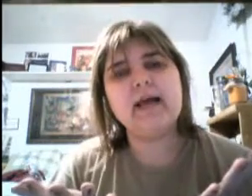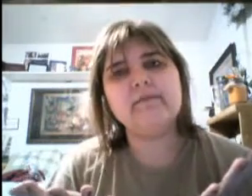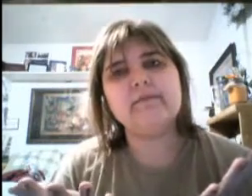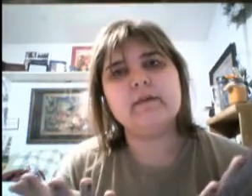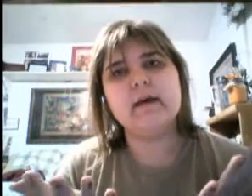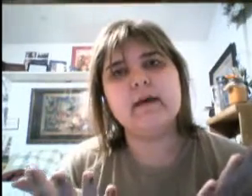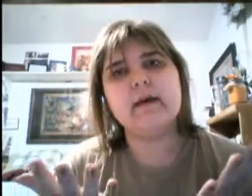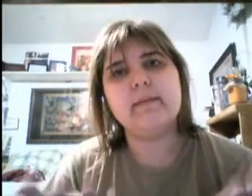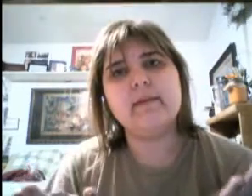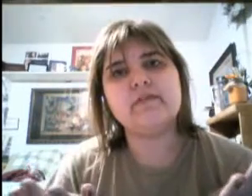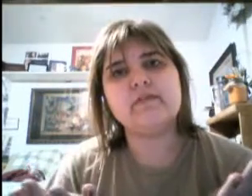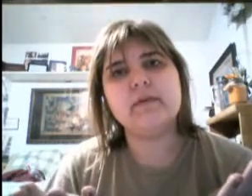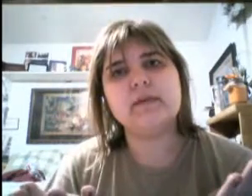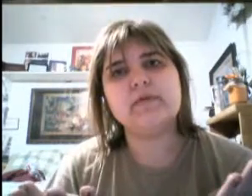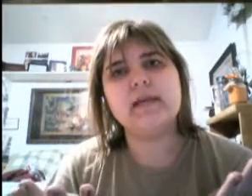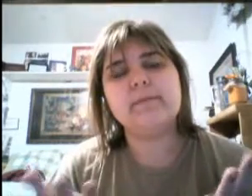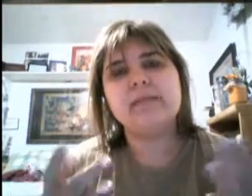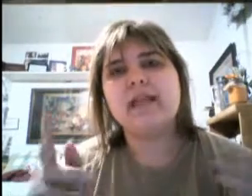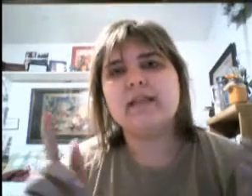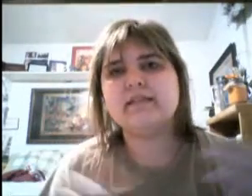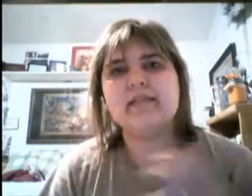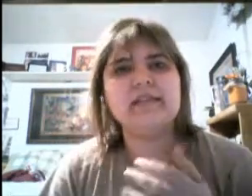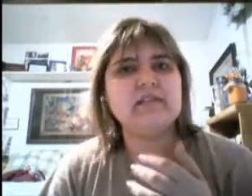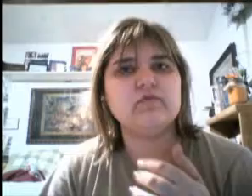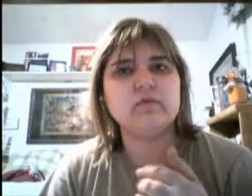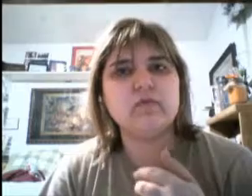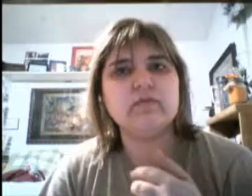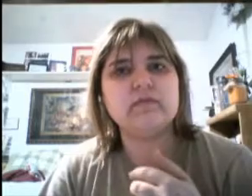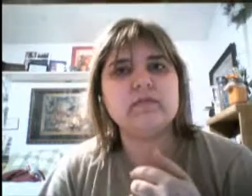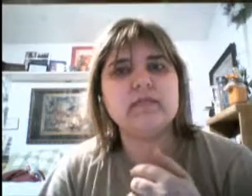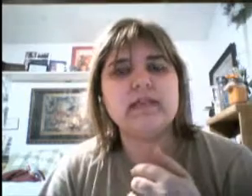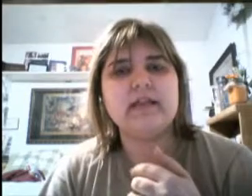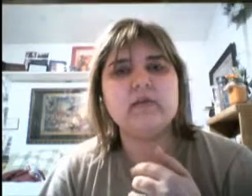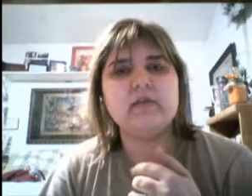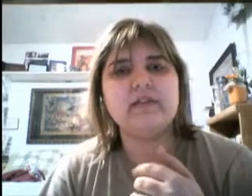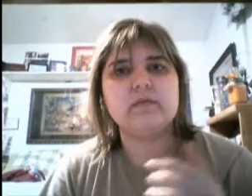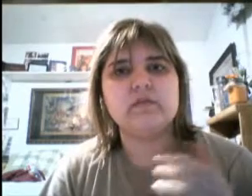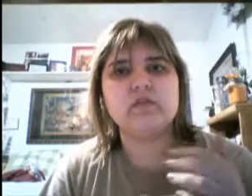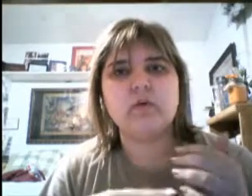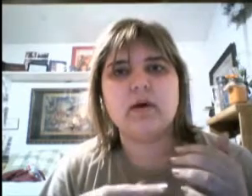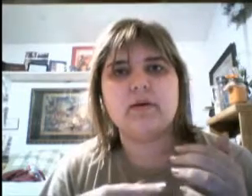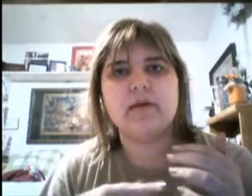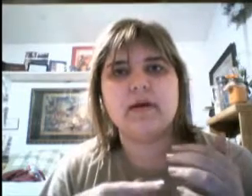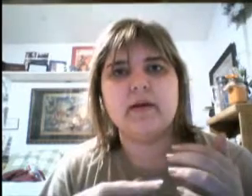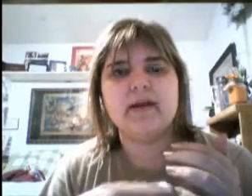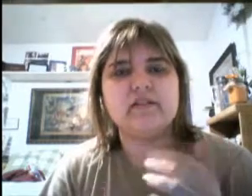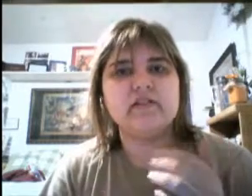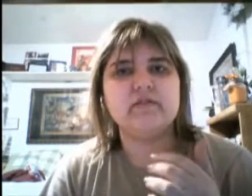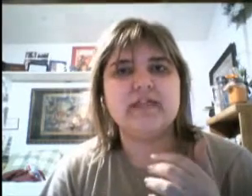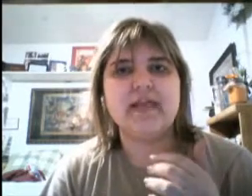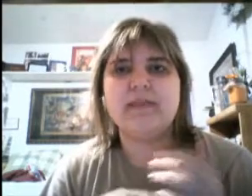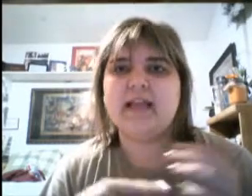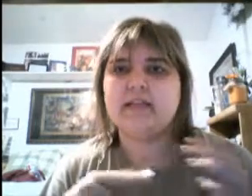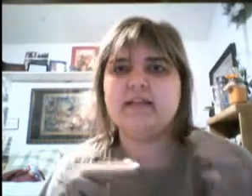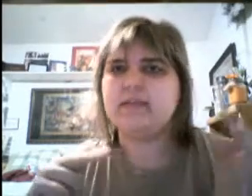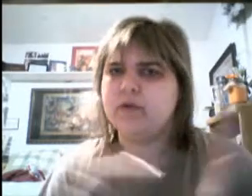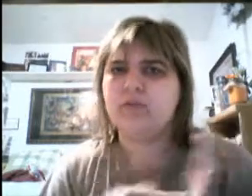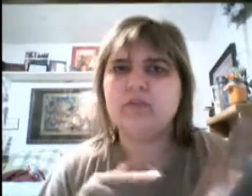have about D23. D23, they set these rules that you're only supposed to show up at a certain time, and they say, we will